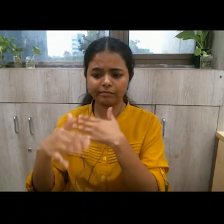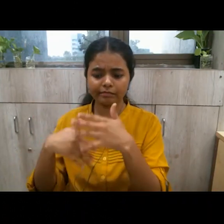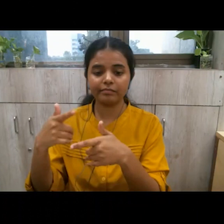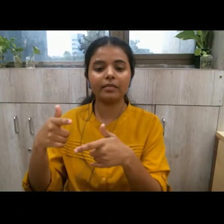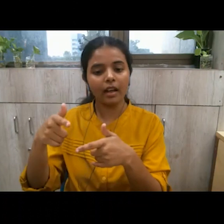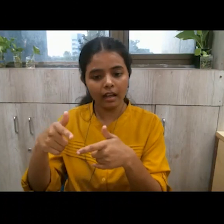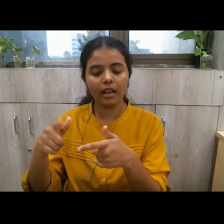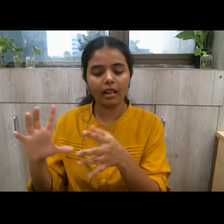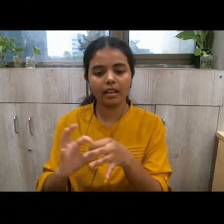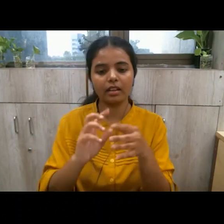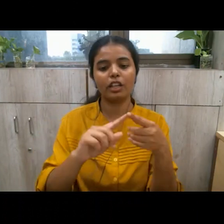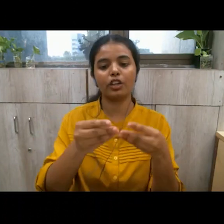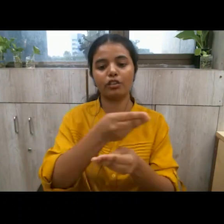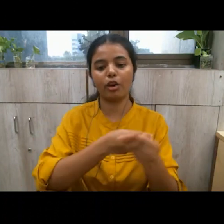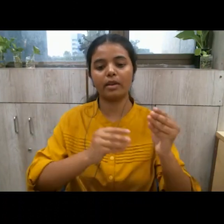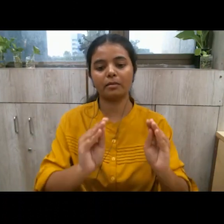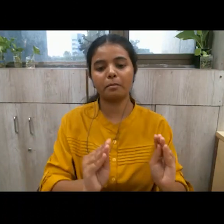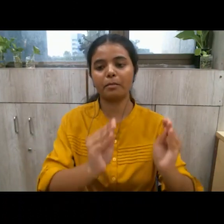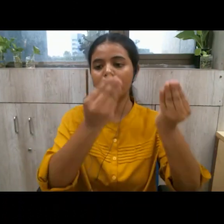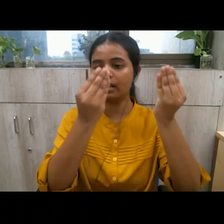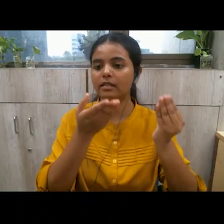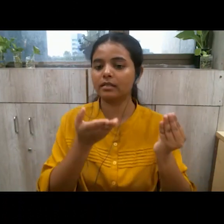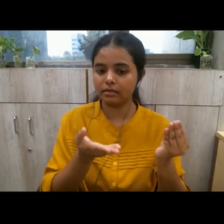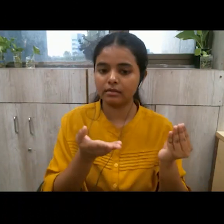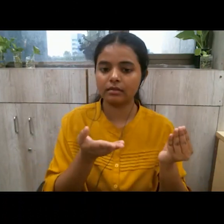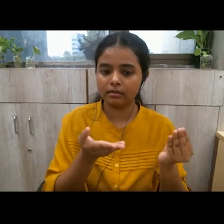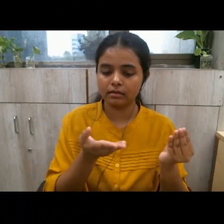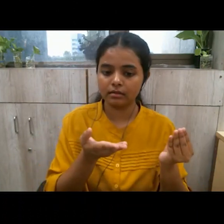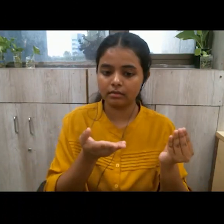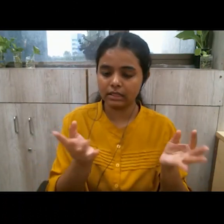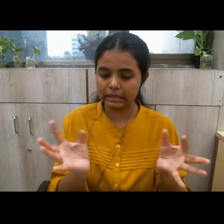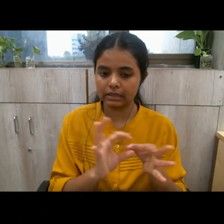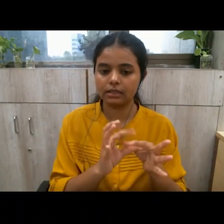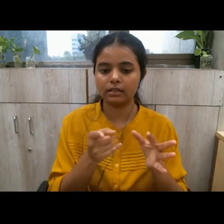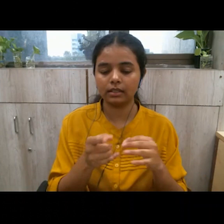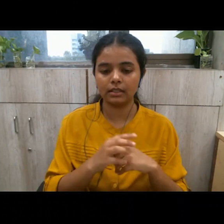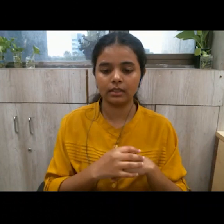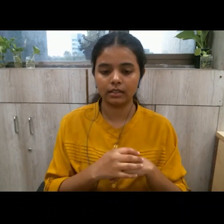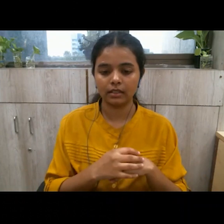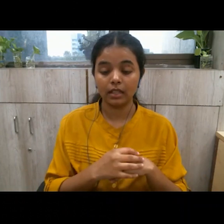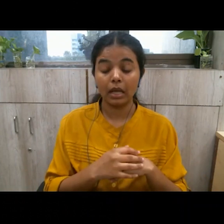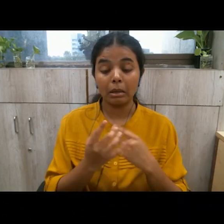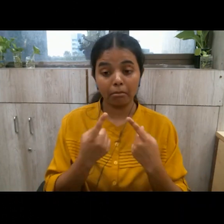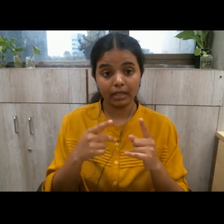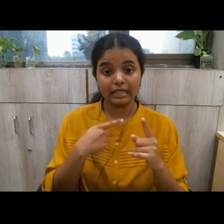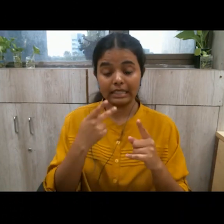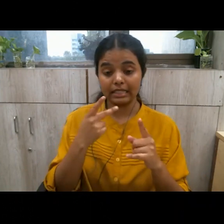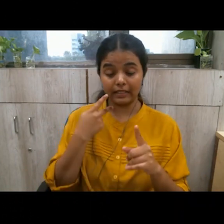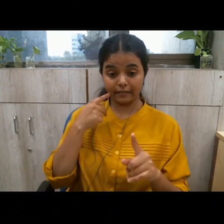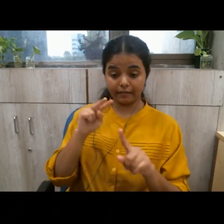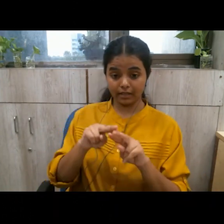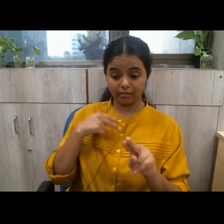why the economy of that country will be better that was the inference made well that is not a correct